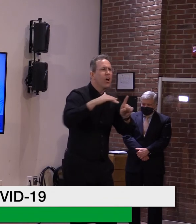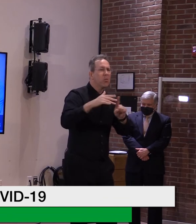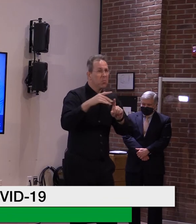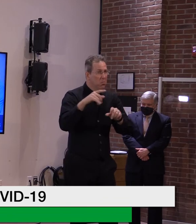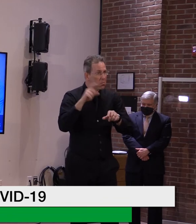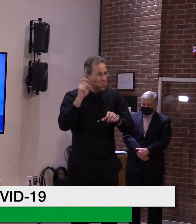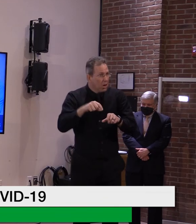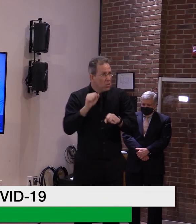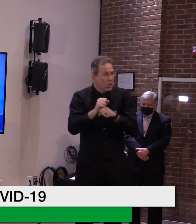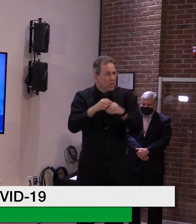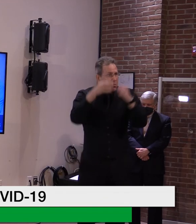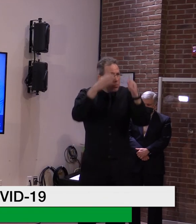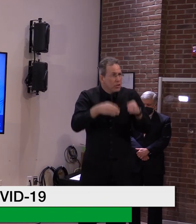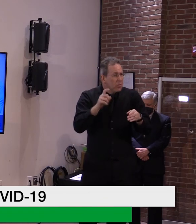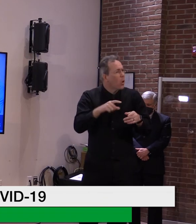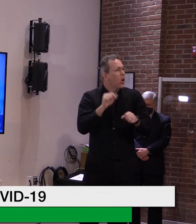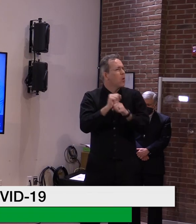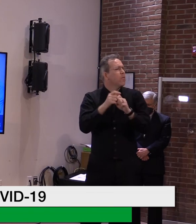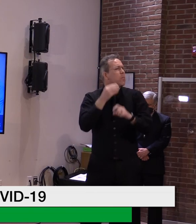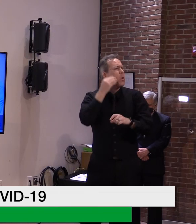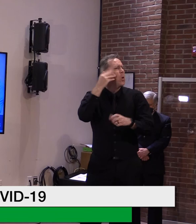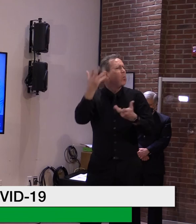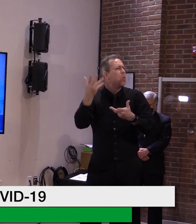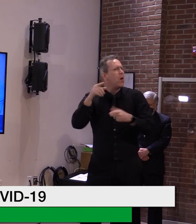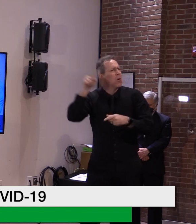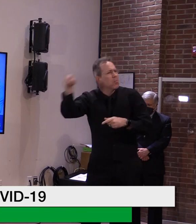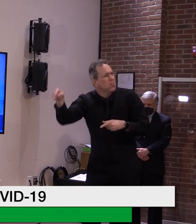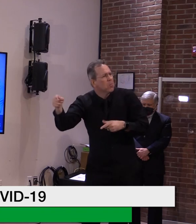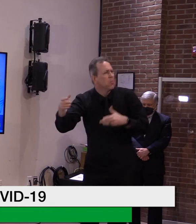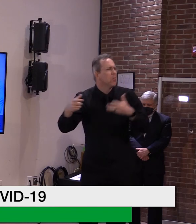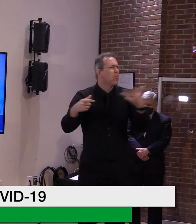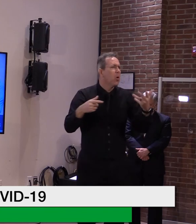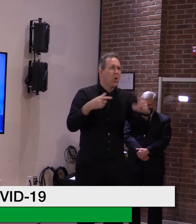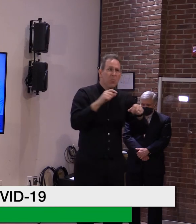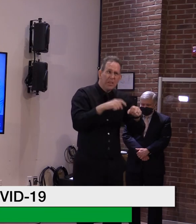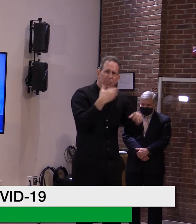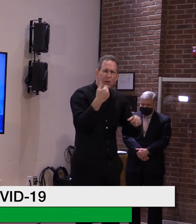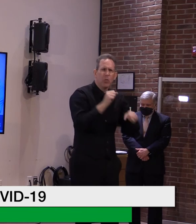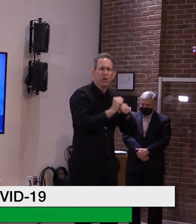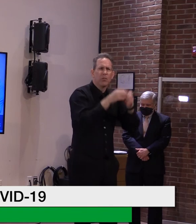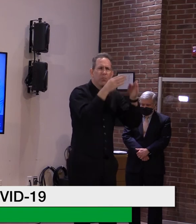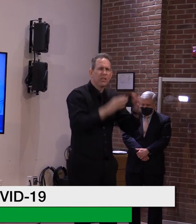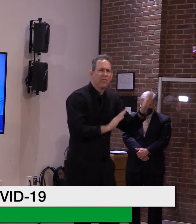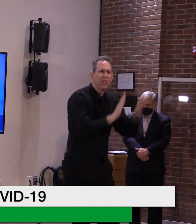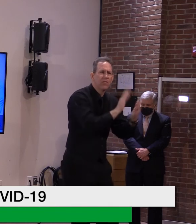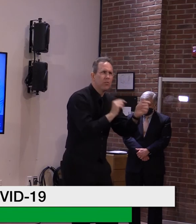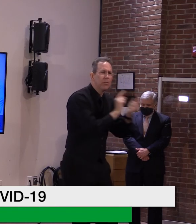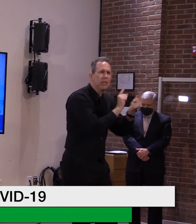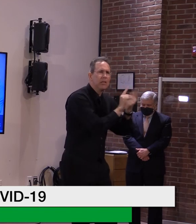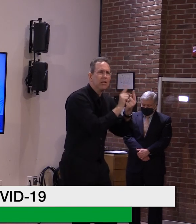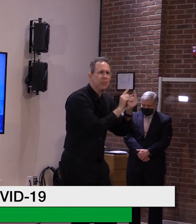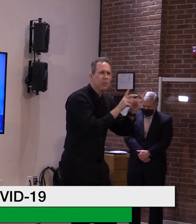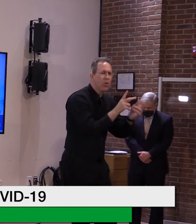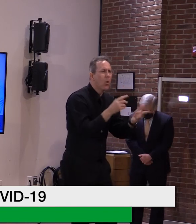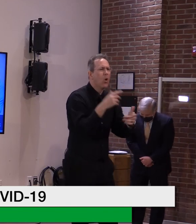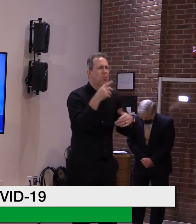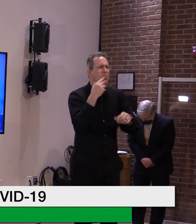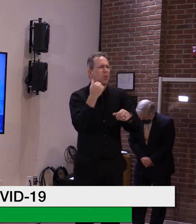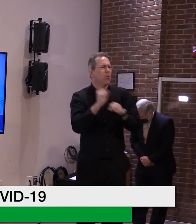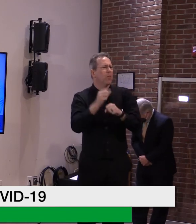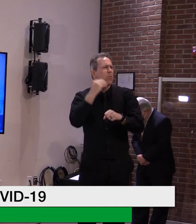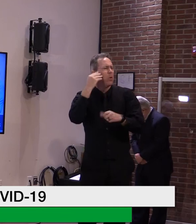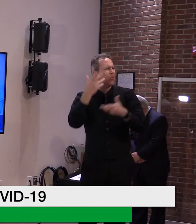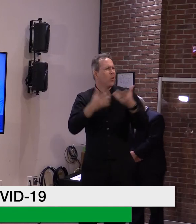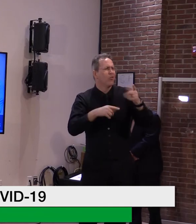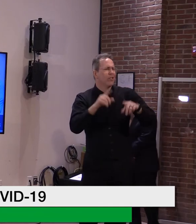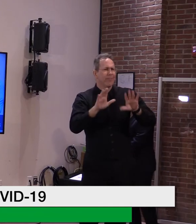between remote work and in-office work. So we've got a good survey from the workforce that seems